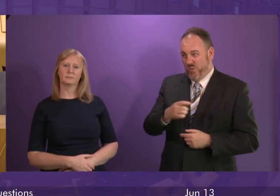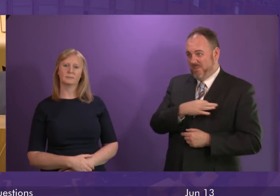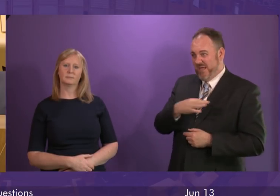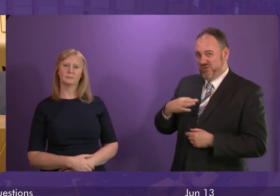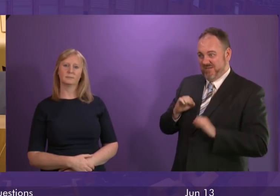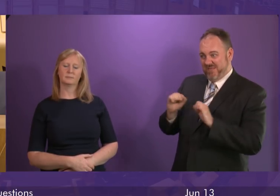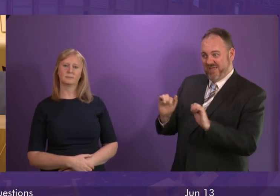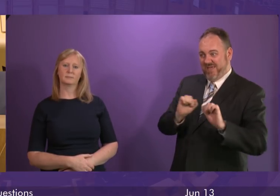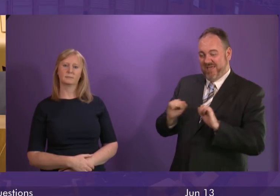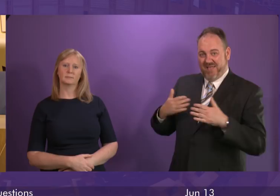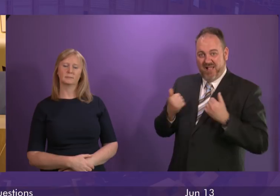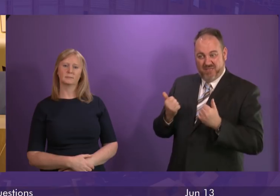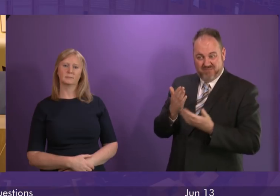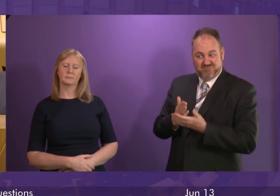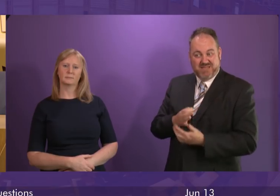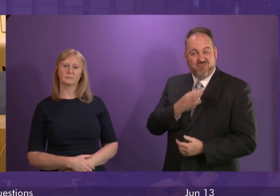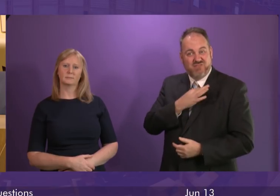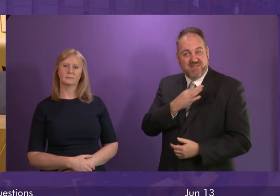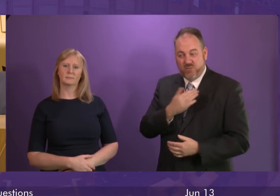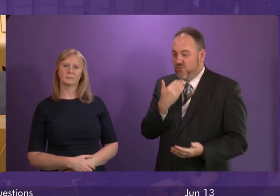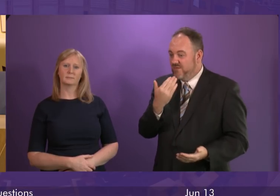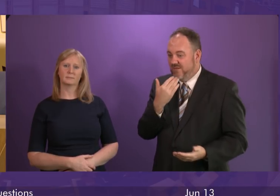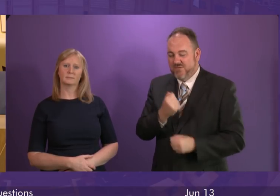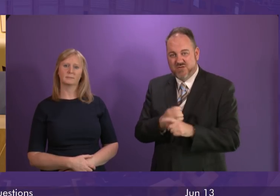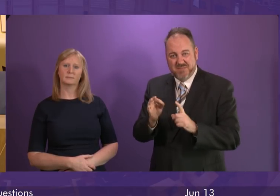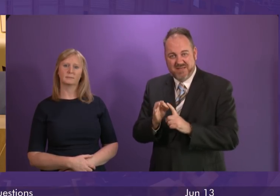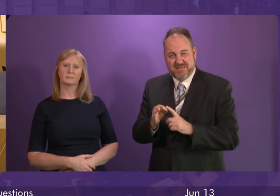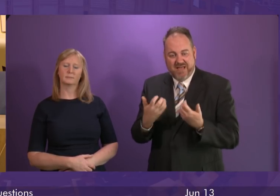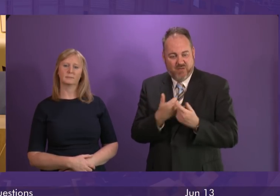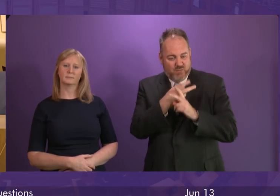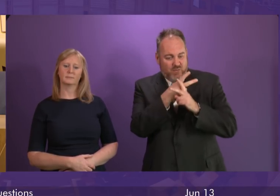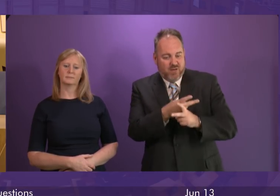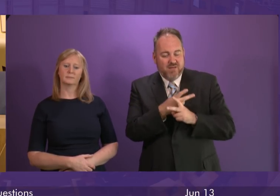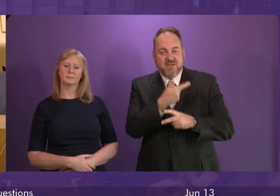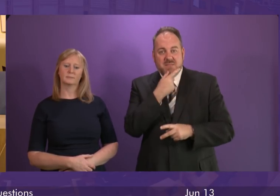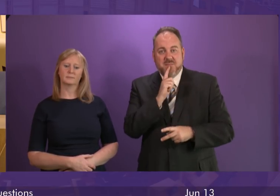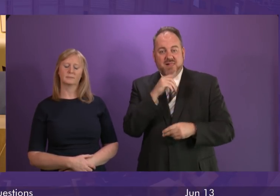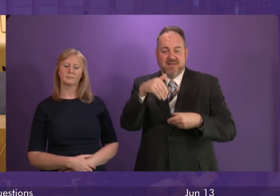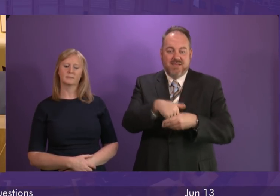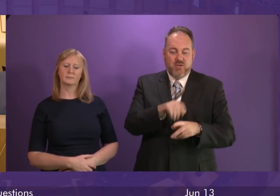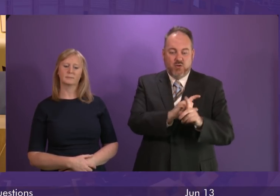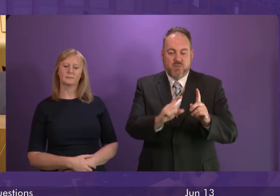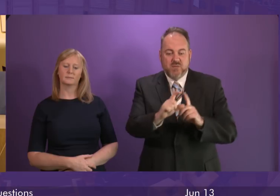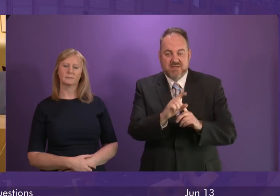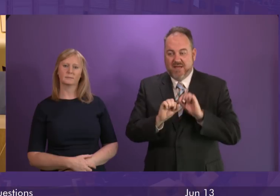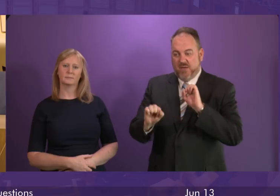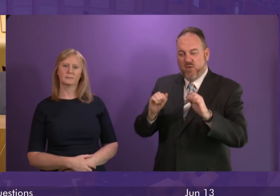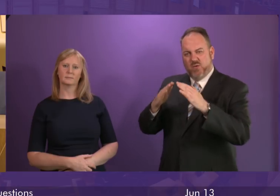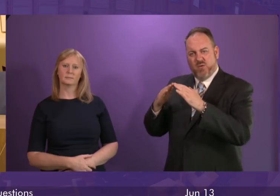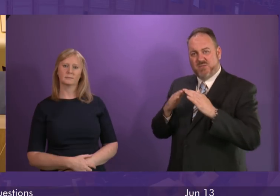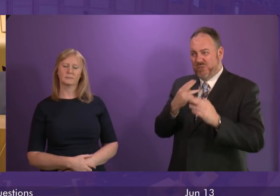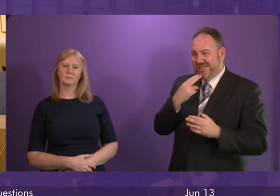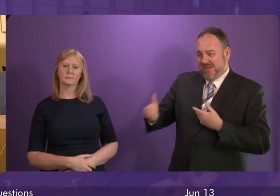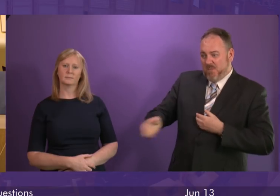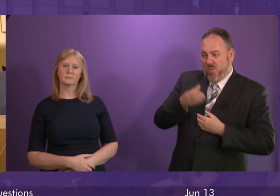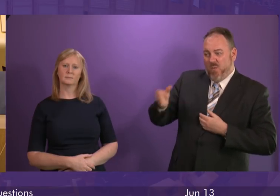risk, this untenable situation. If we want to look after people in their homes and communities rather than in our hospitals, we need more GPs.